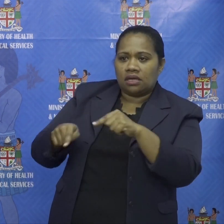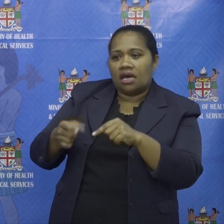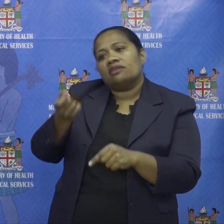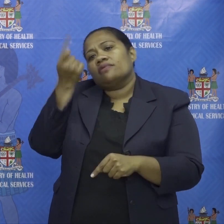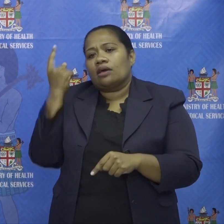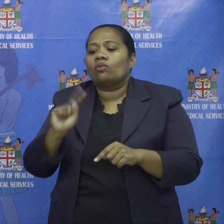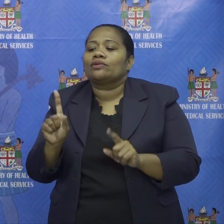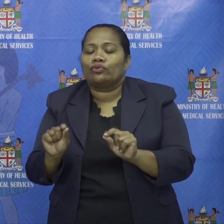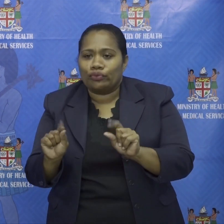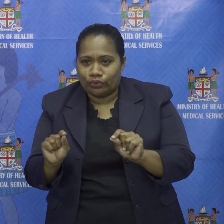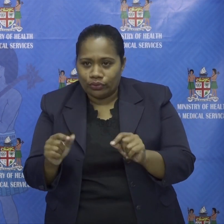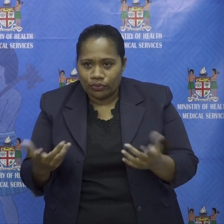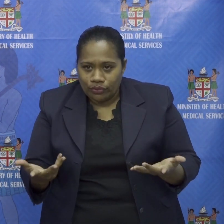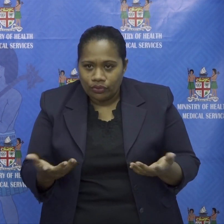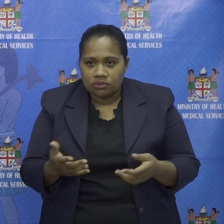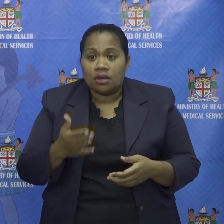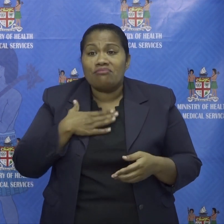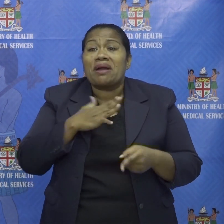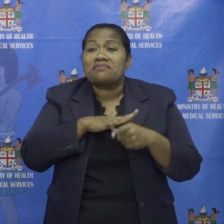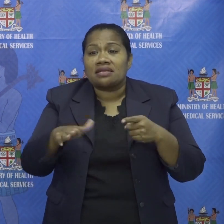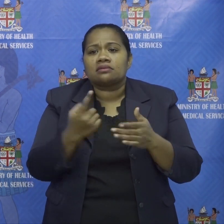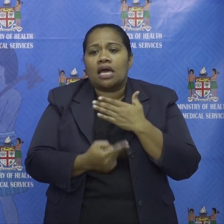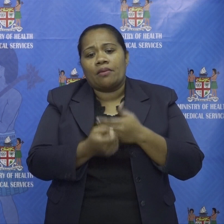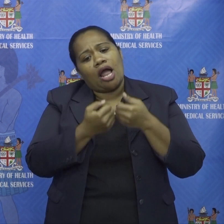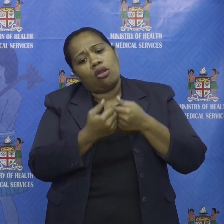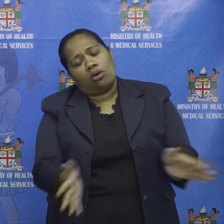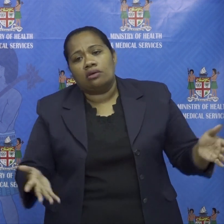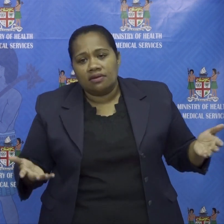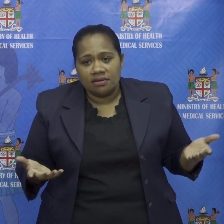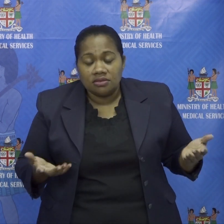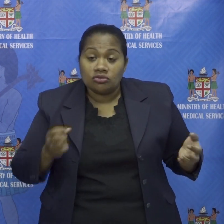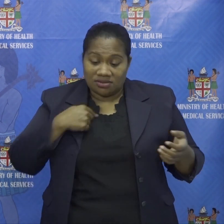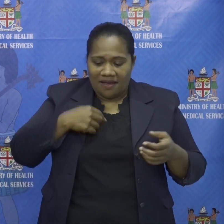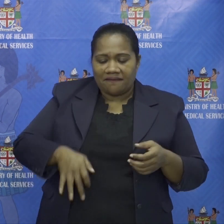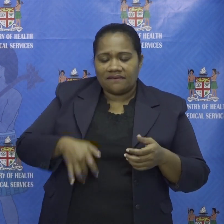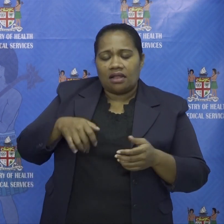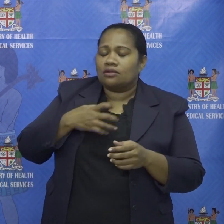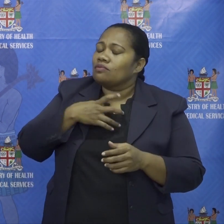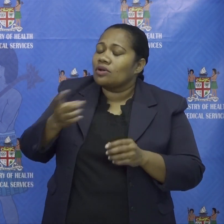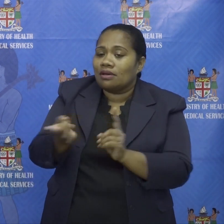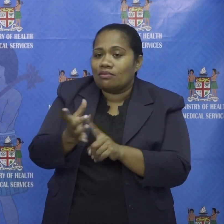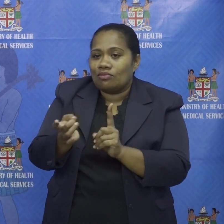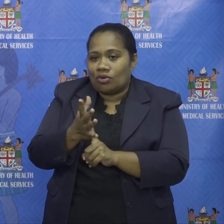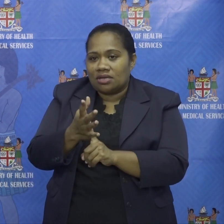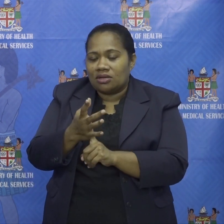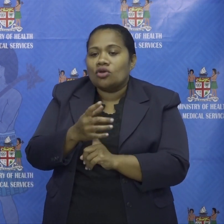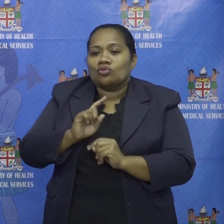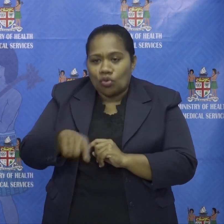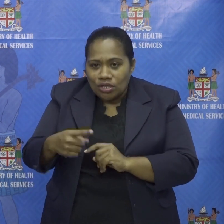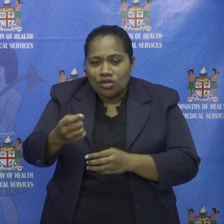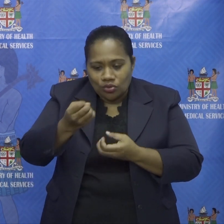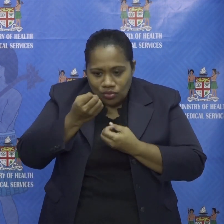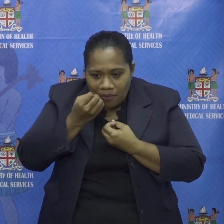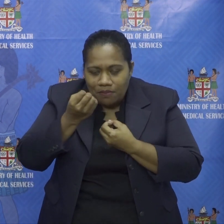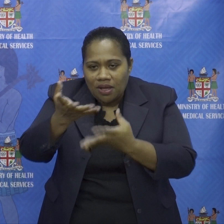supposed to do my message gets lost so i feel that it is more important for me to keep highlighting the